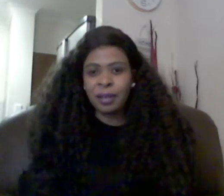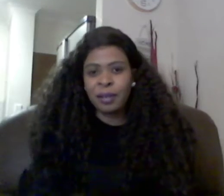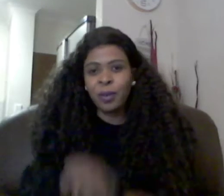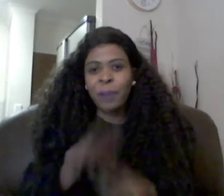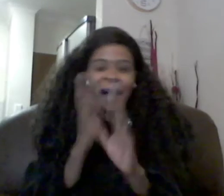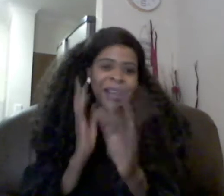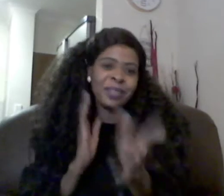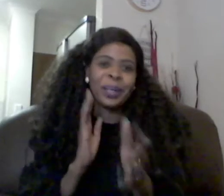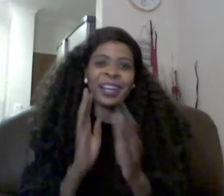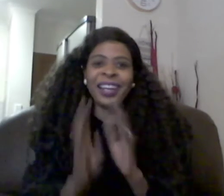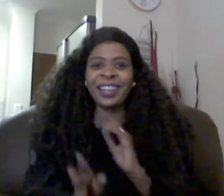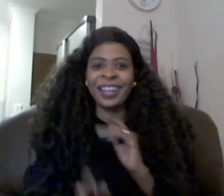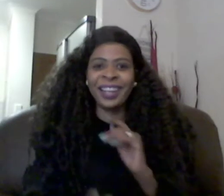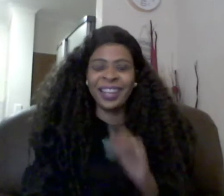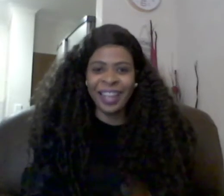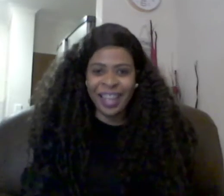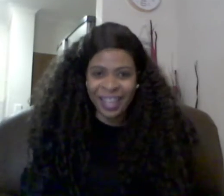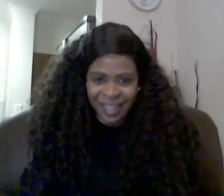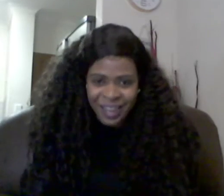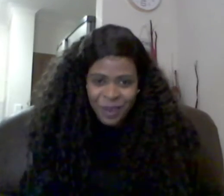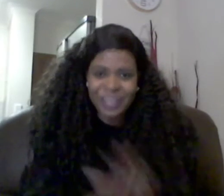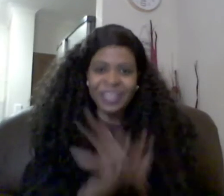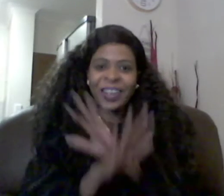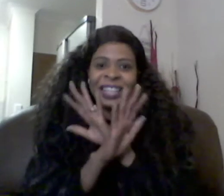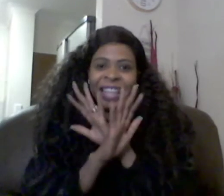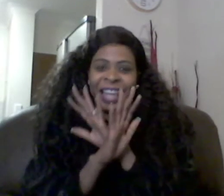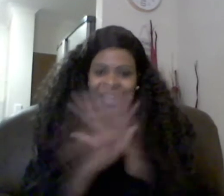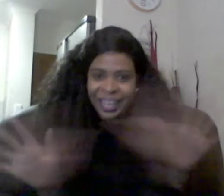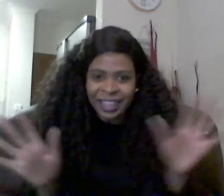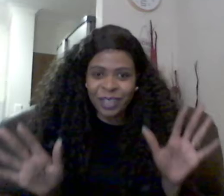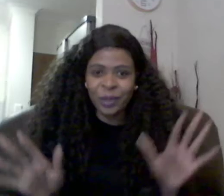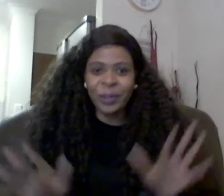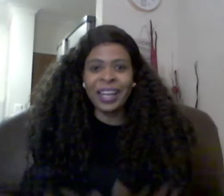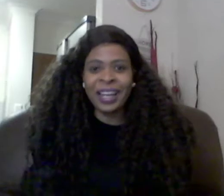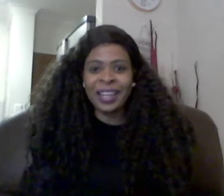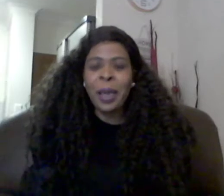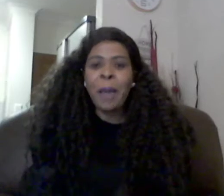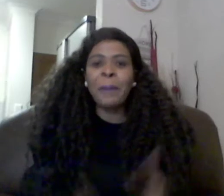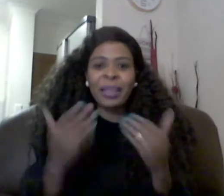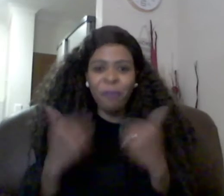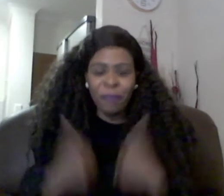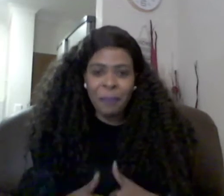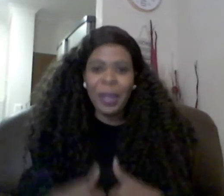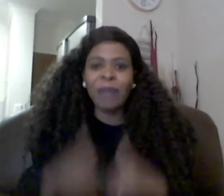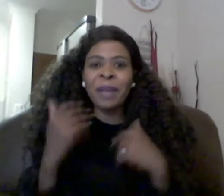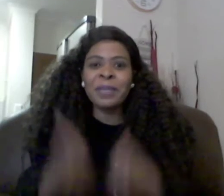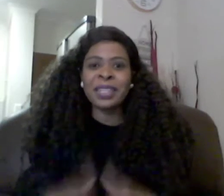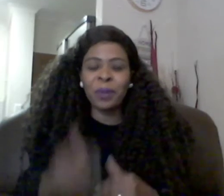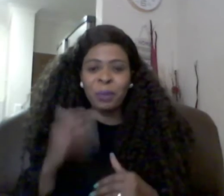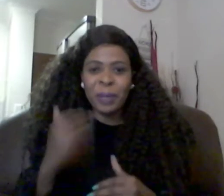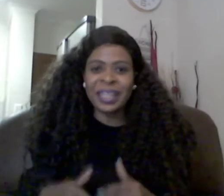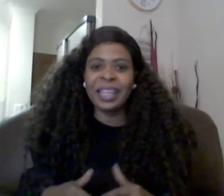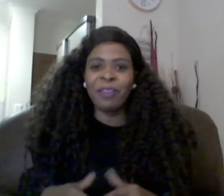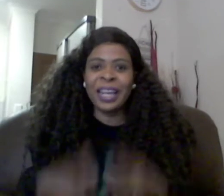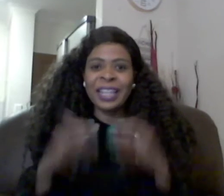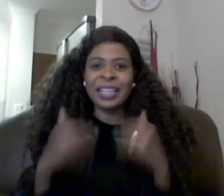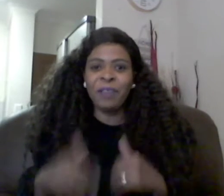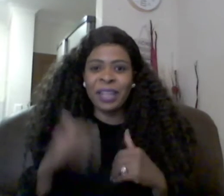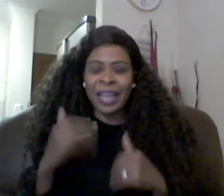we passed one another we did not say anything to one another but the funny part when i'm sitting with pastor given each and every day and